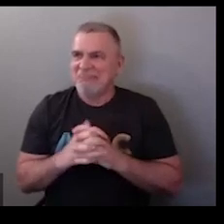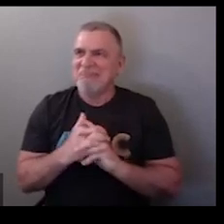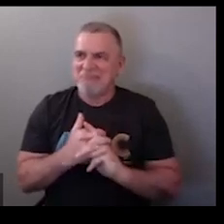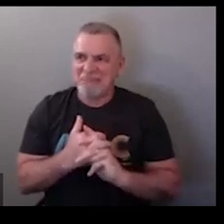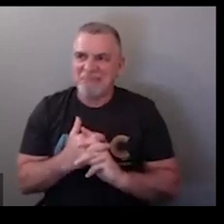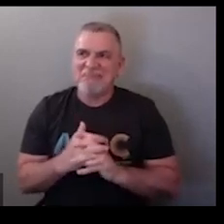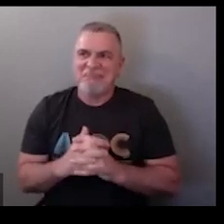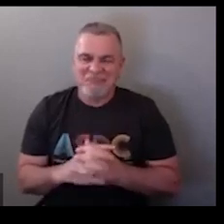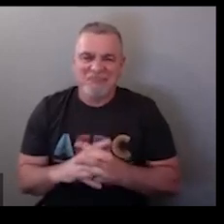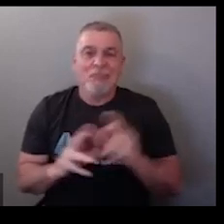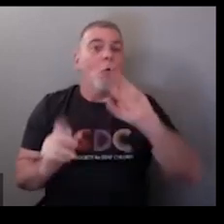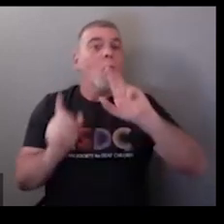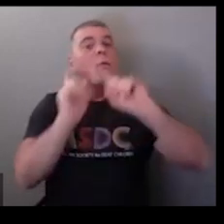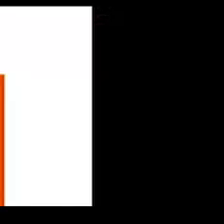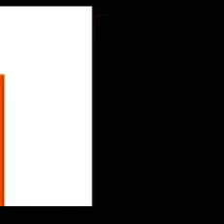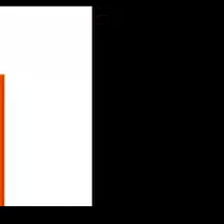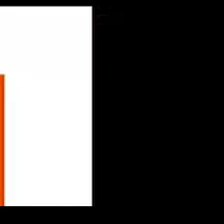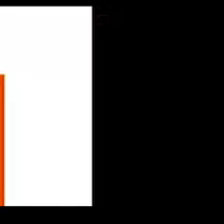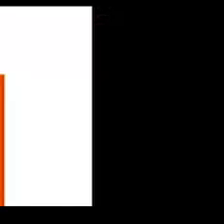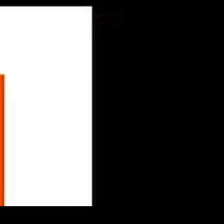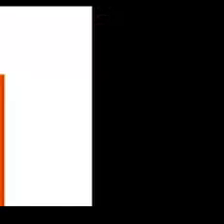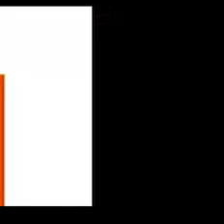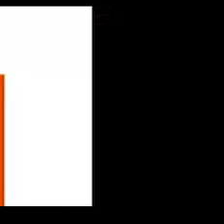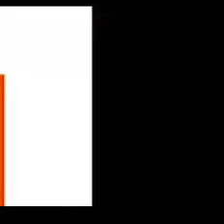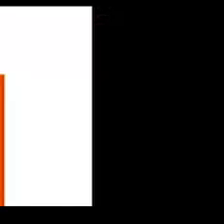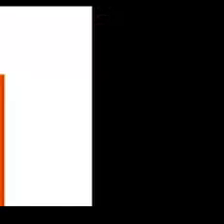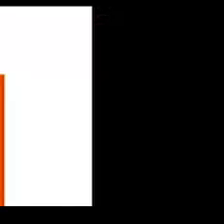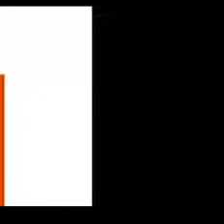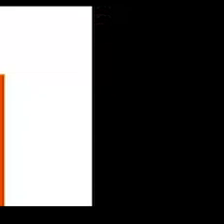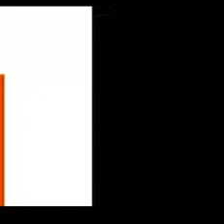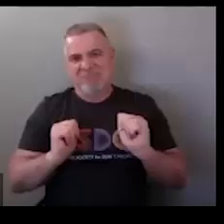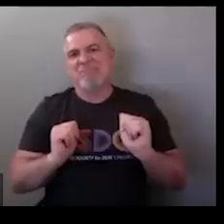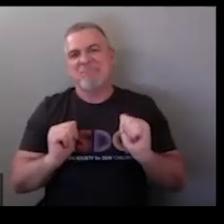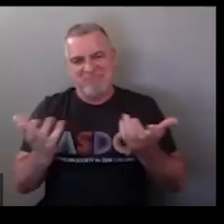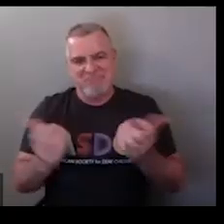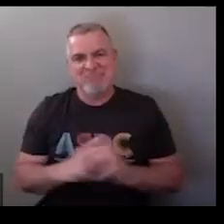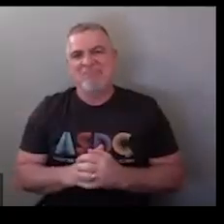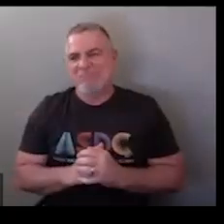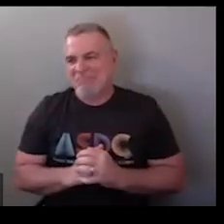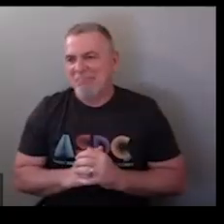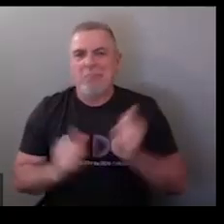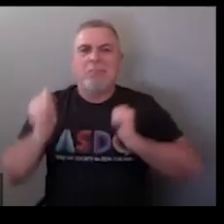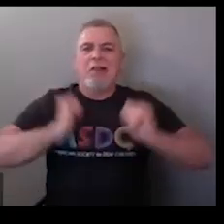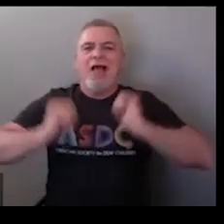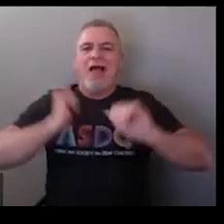show is done like drama and or if you're going to watch a play or something like that